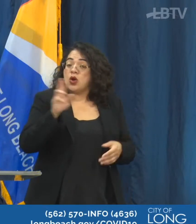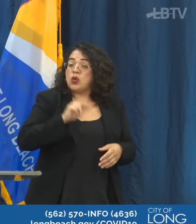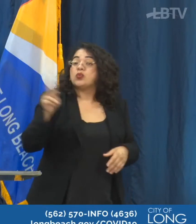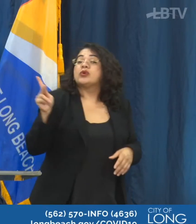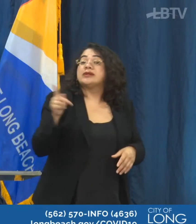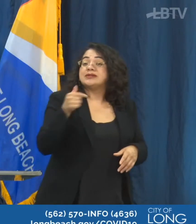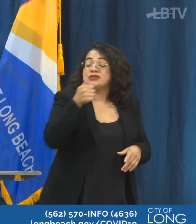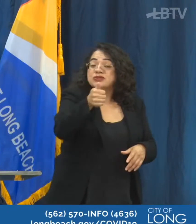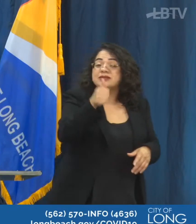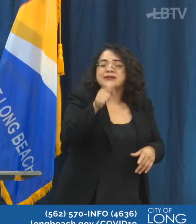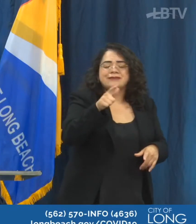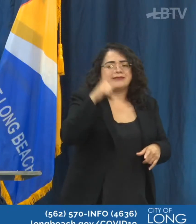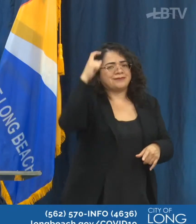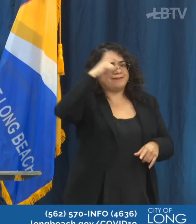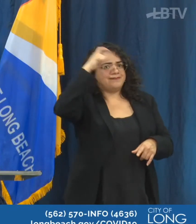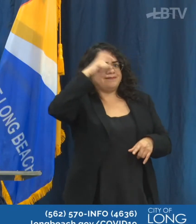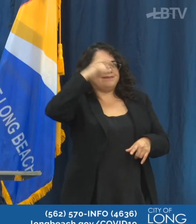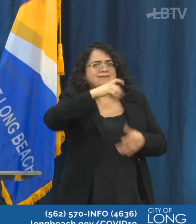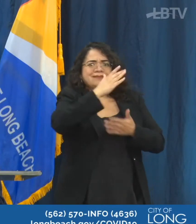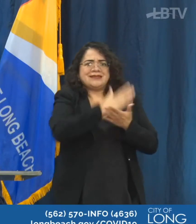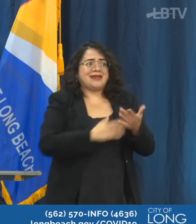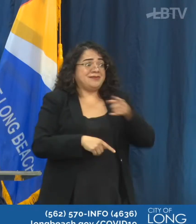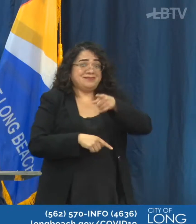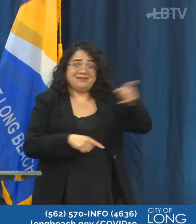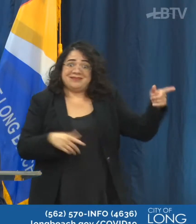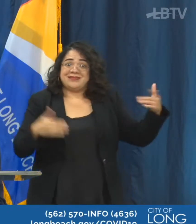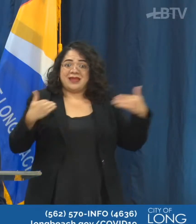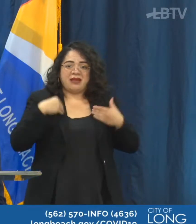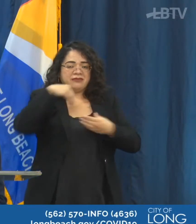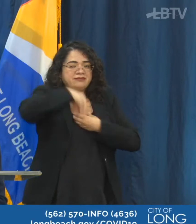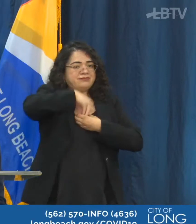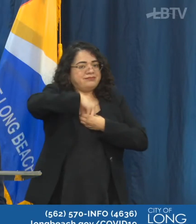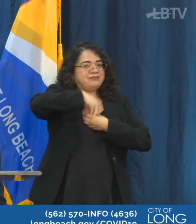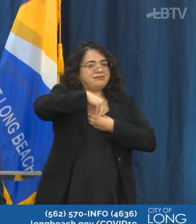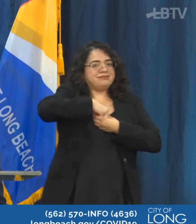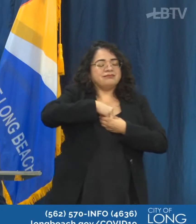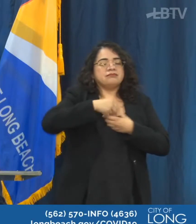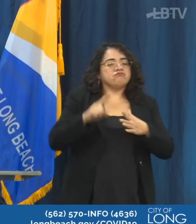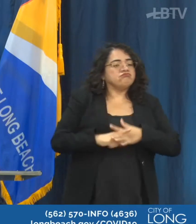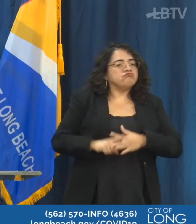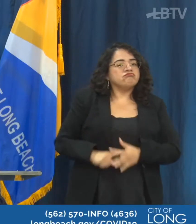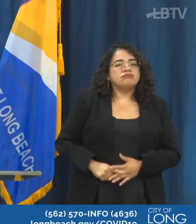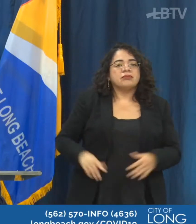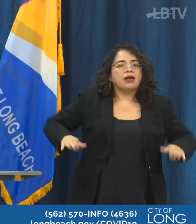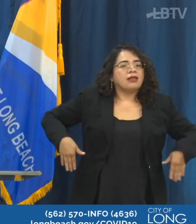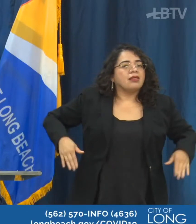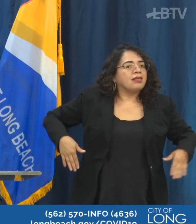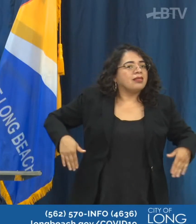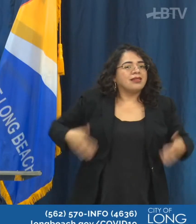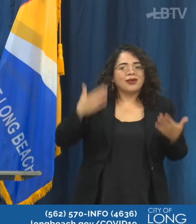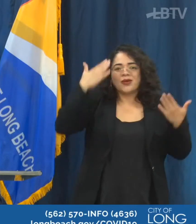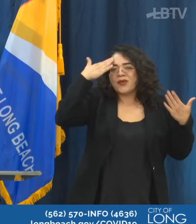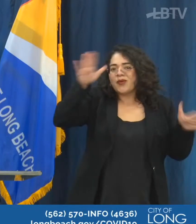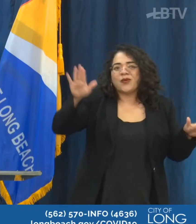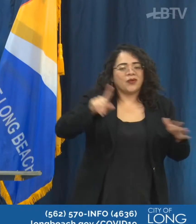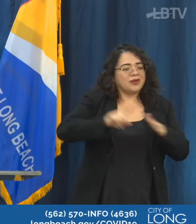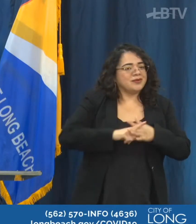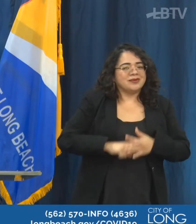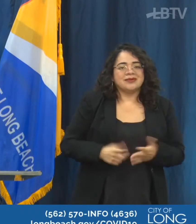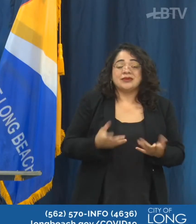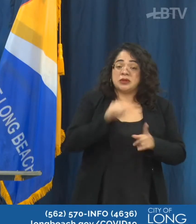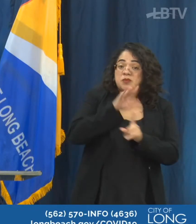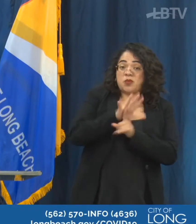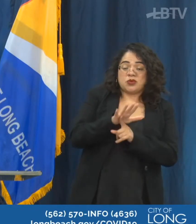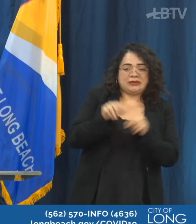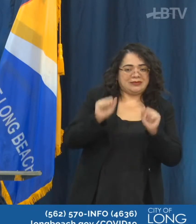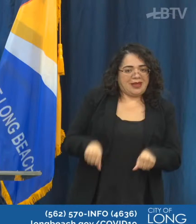people have the virus and they don't have symptoms, and so you just don't know what that's going to look like. Also, can you keep six feet of